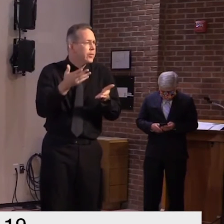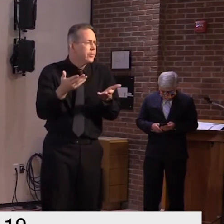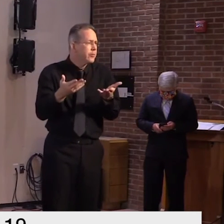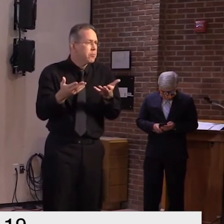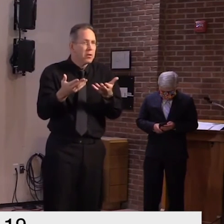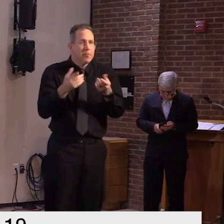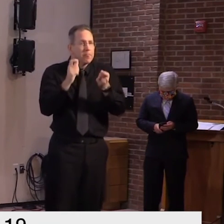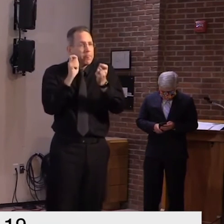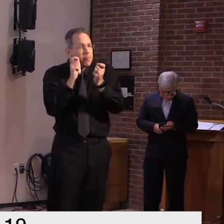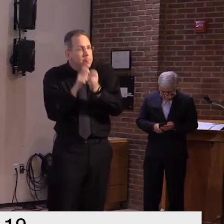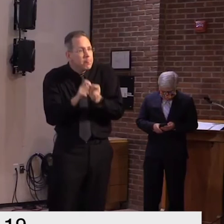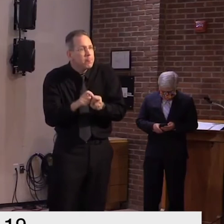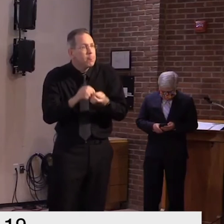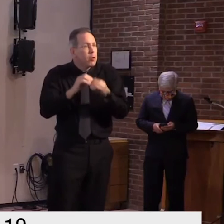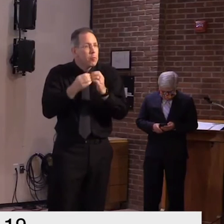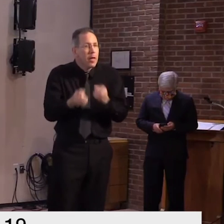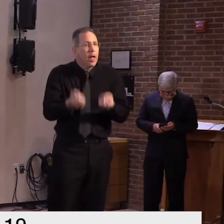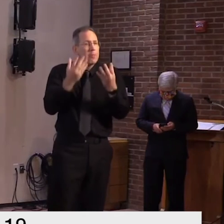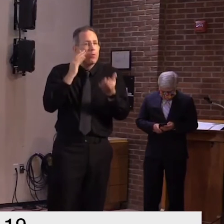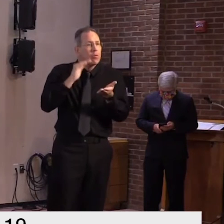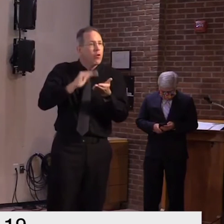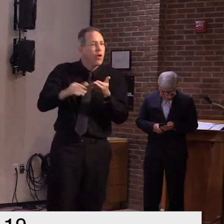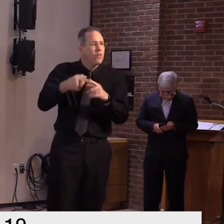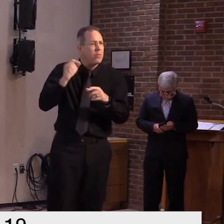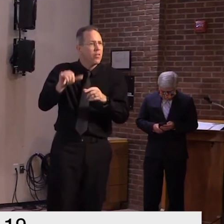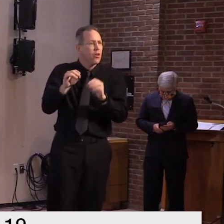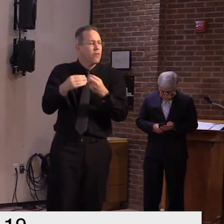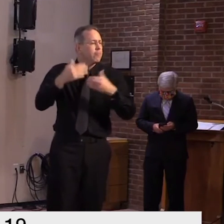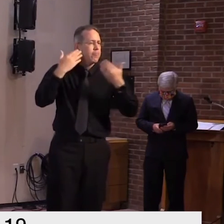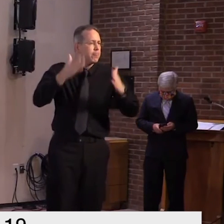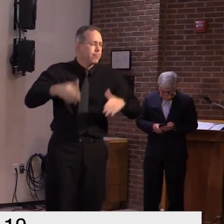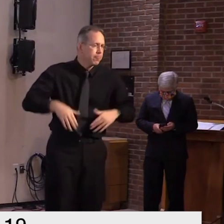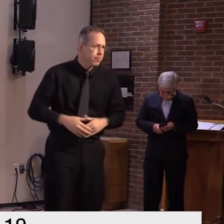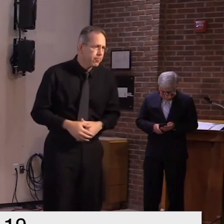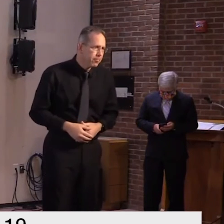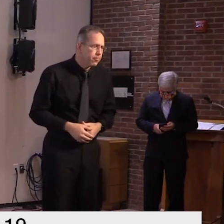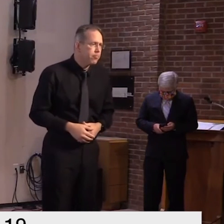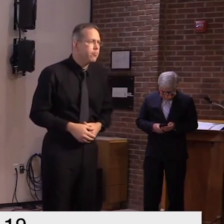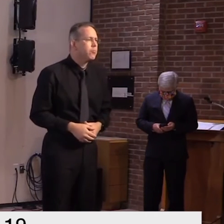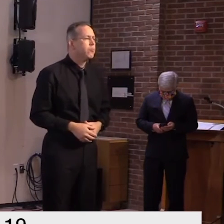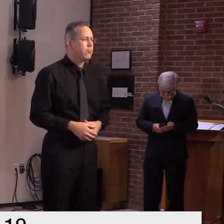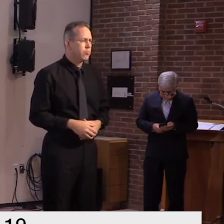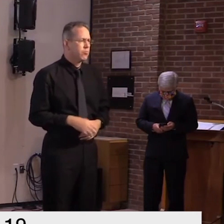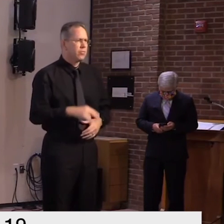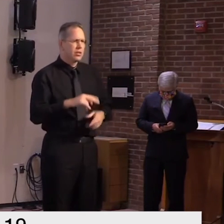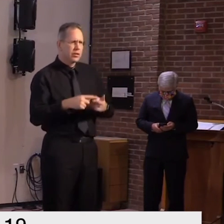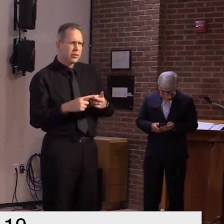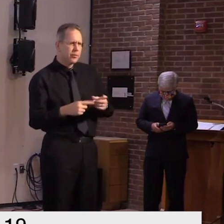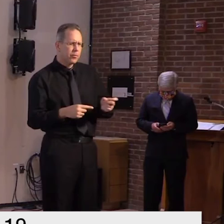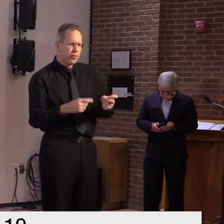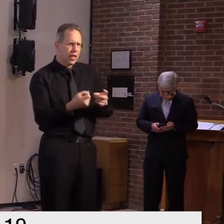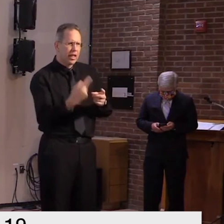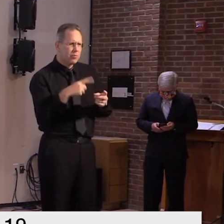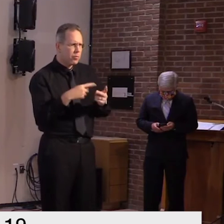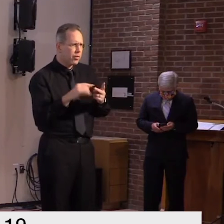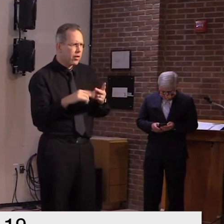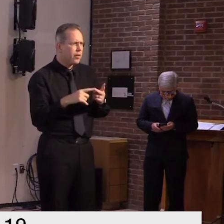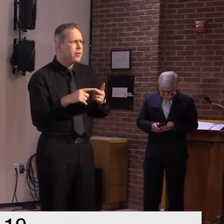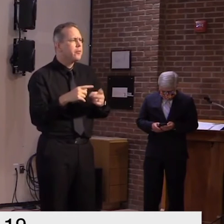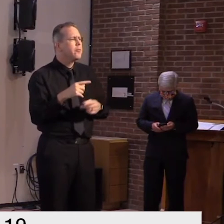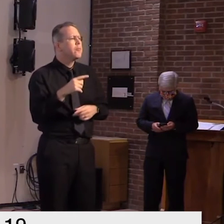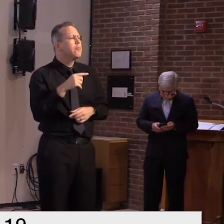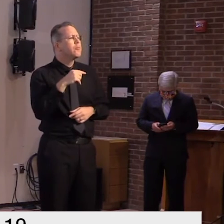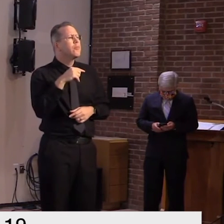know uh exactly what that looks like as of yet and saying to your other question about other um governmental agencies